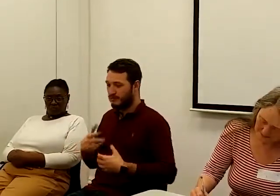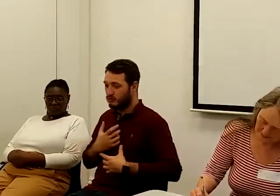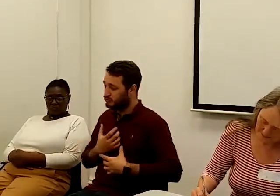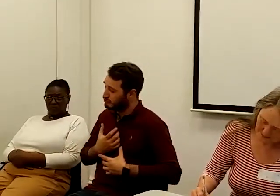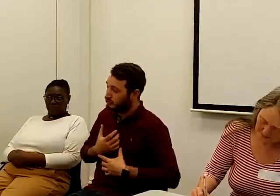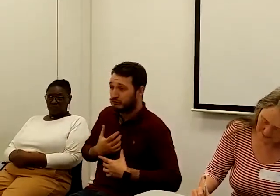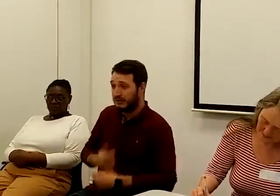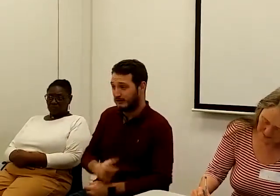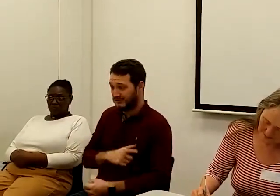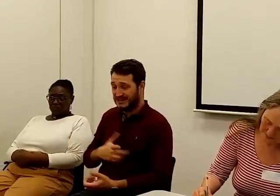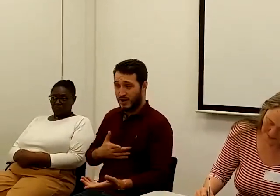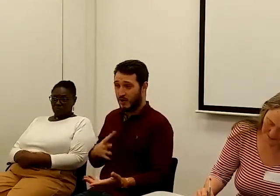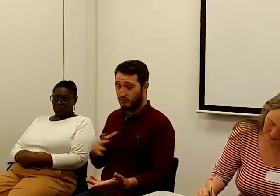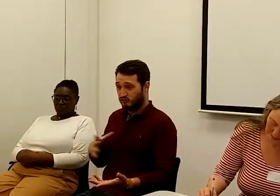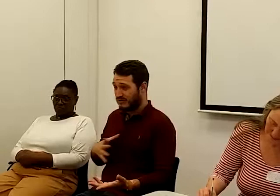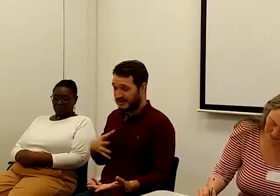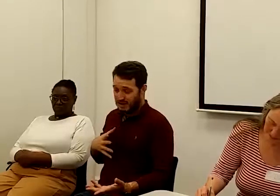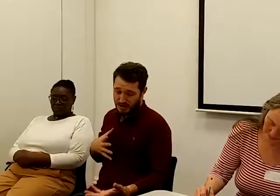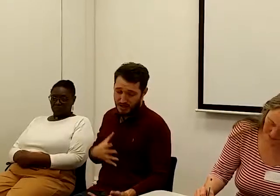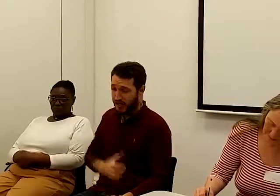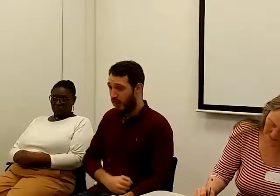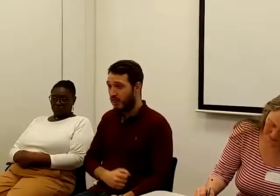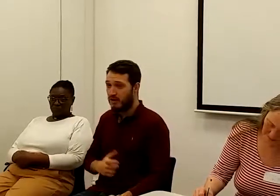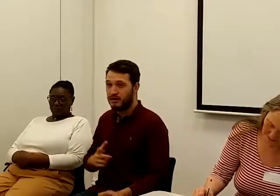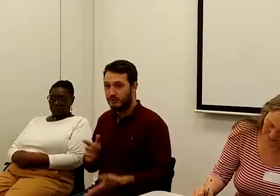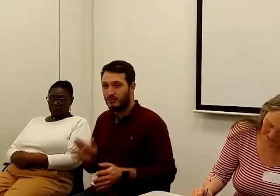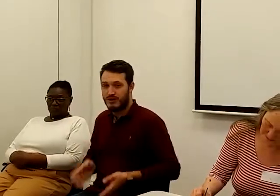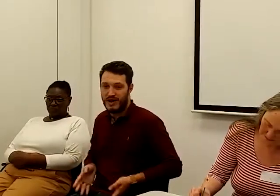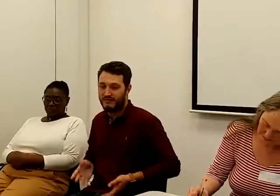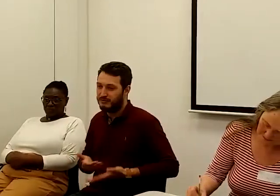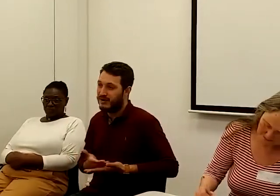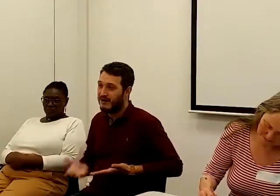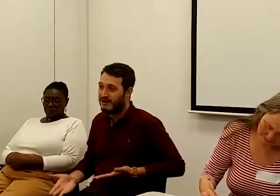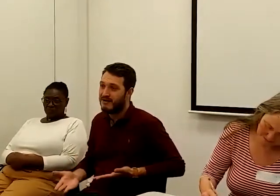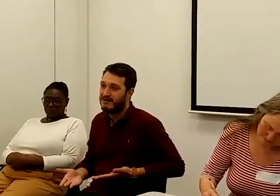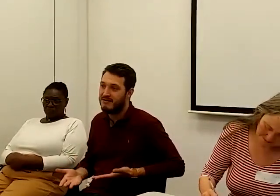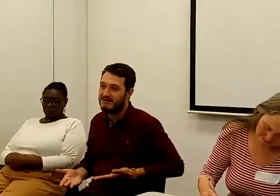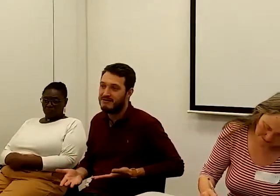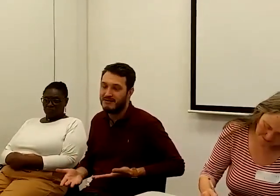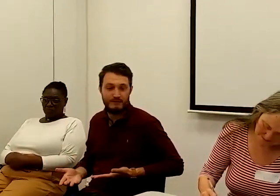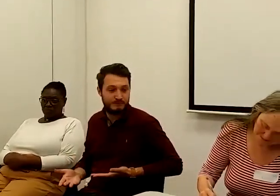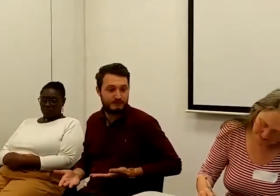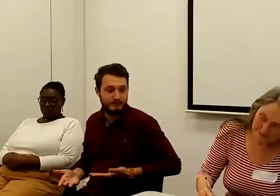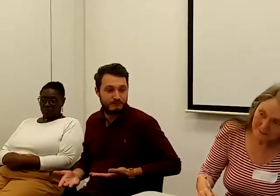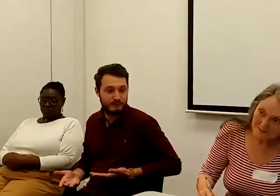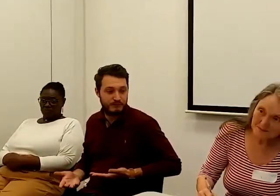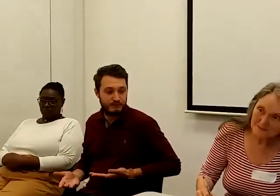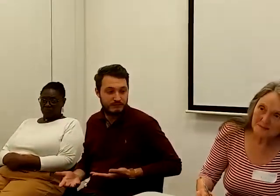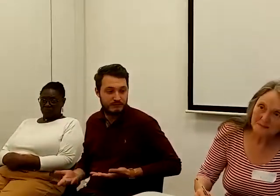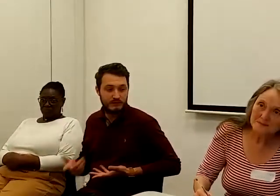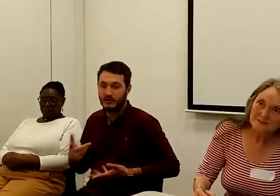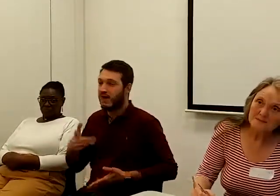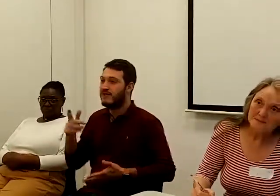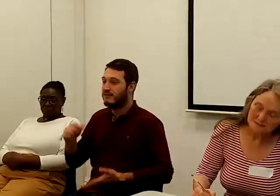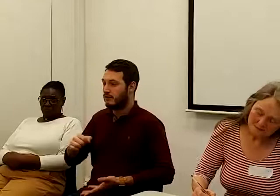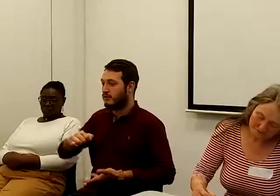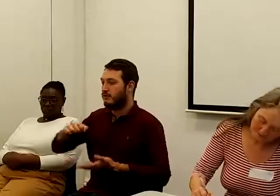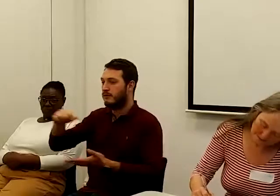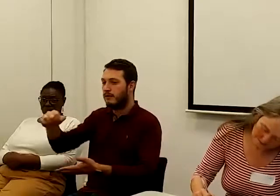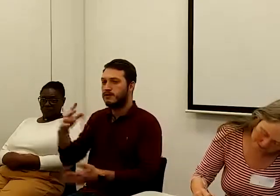already going through. I think that's got the, we've got to be careful then. Look, we've got the budget coming up on the 22nd of November.